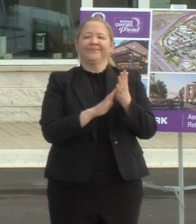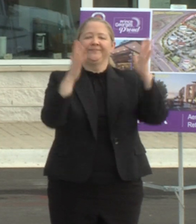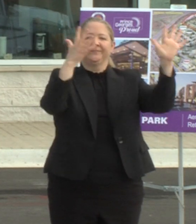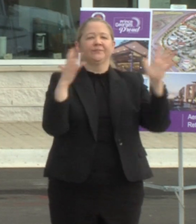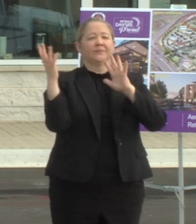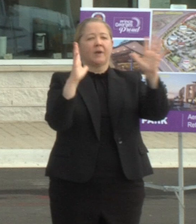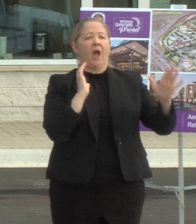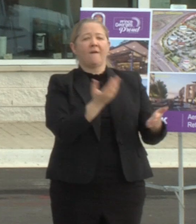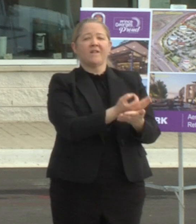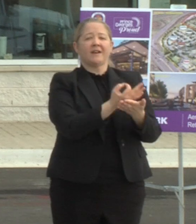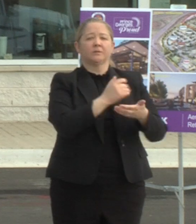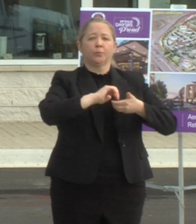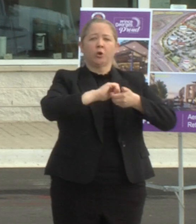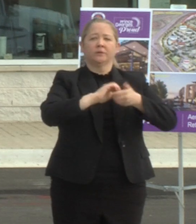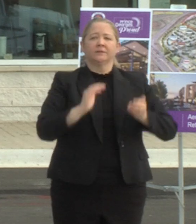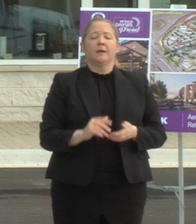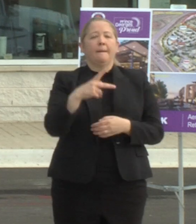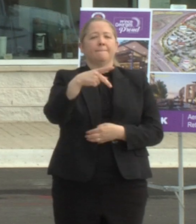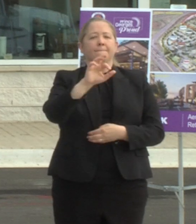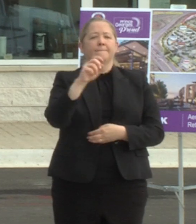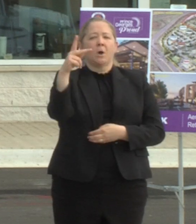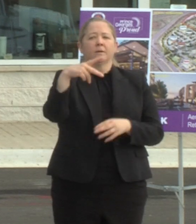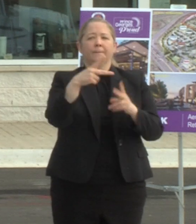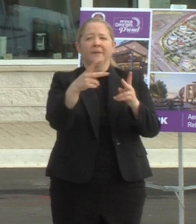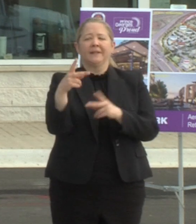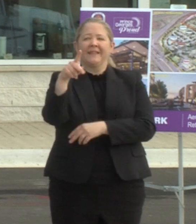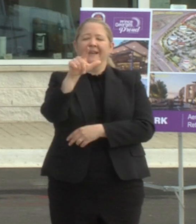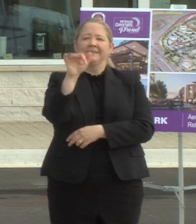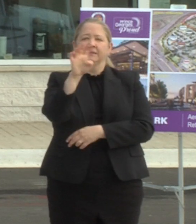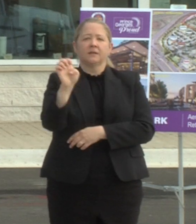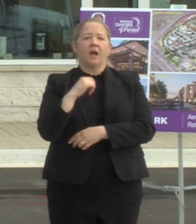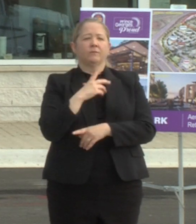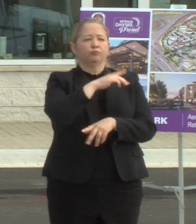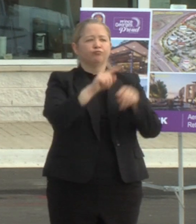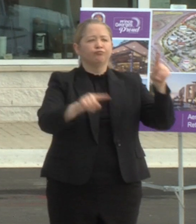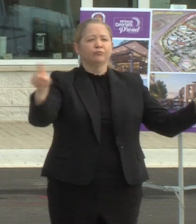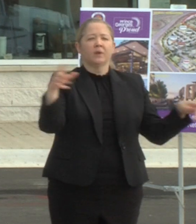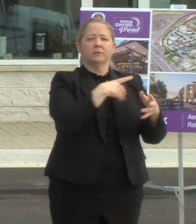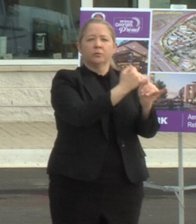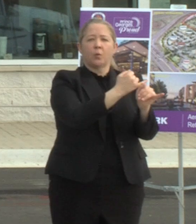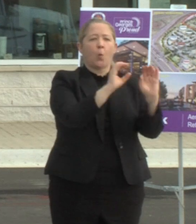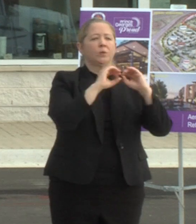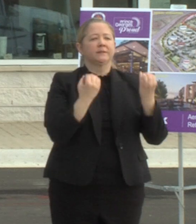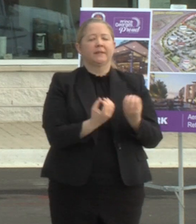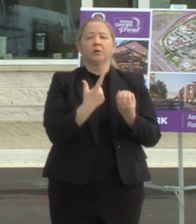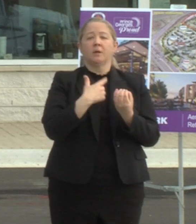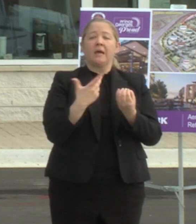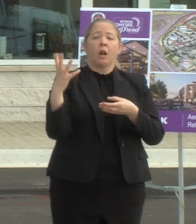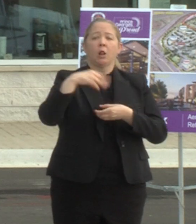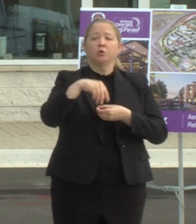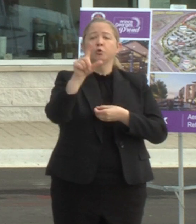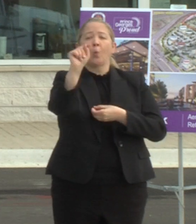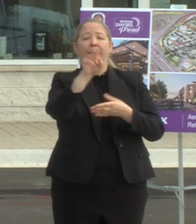our finance partners at park place include a range of institutional organizations including a 20 million dollar